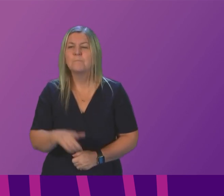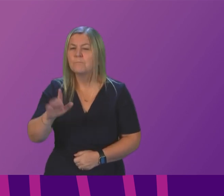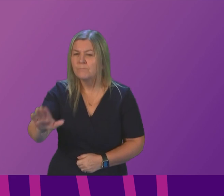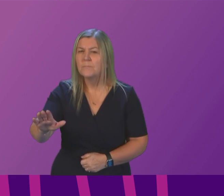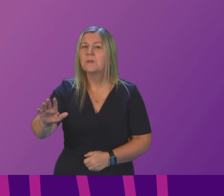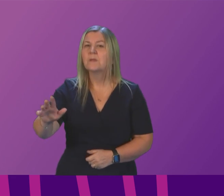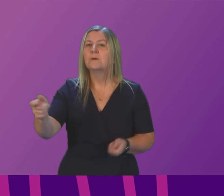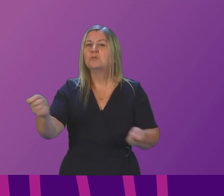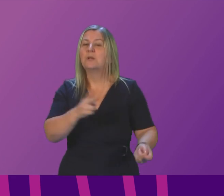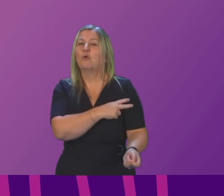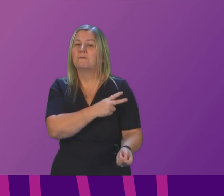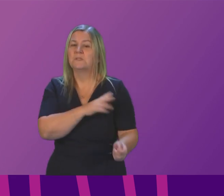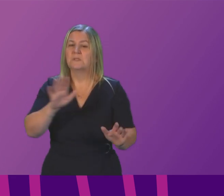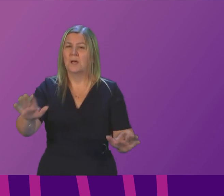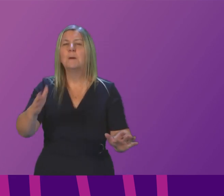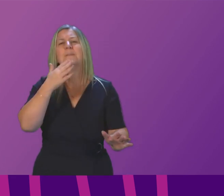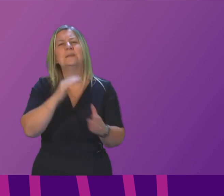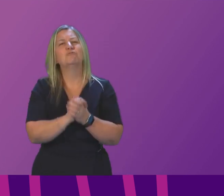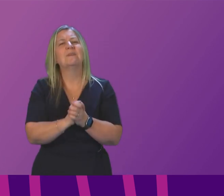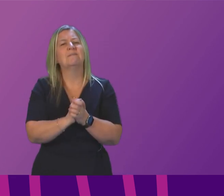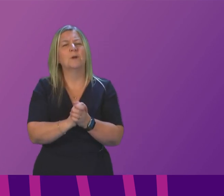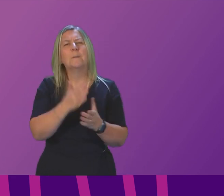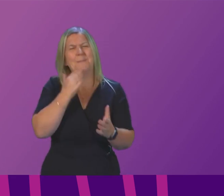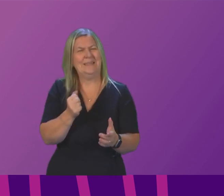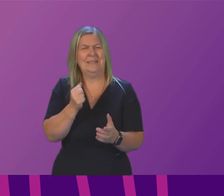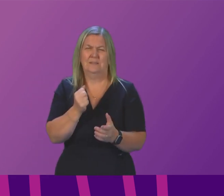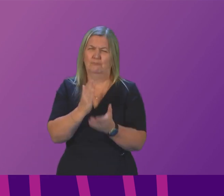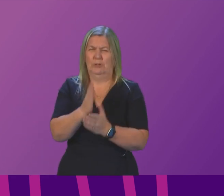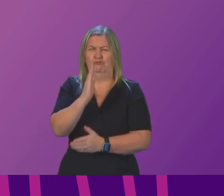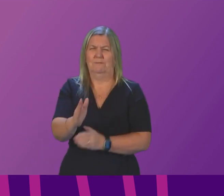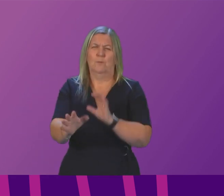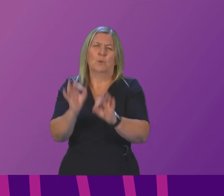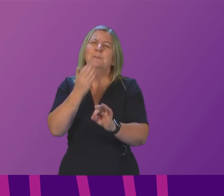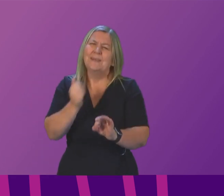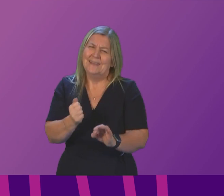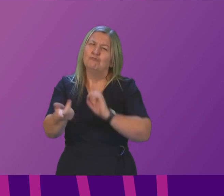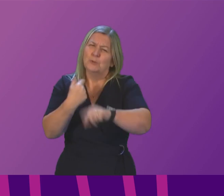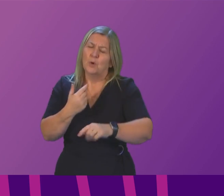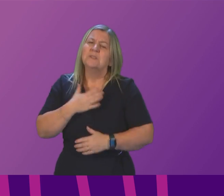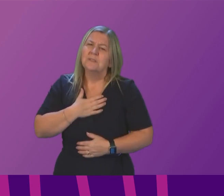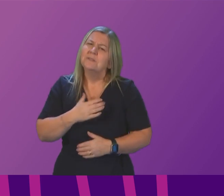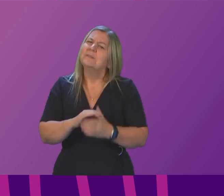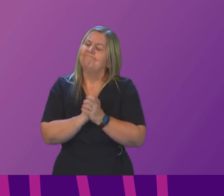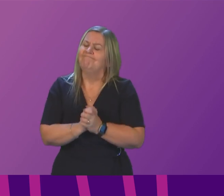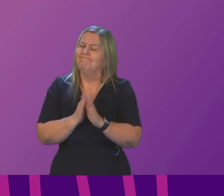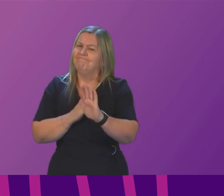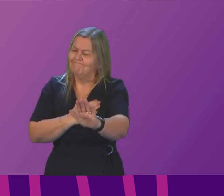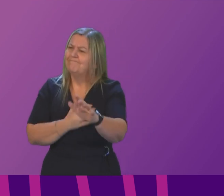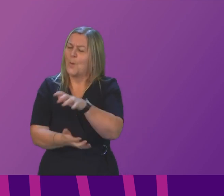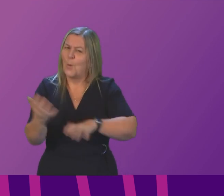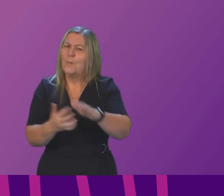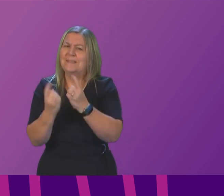call Anas Sarwar back in I would be grateful for more succinct questions and responses I appreciate these are complex issues